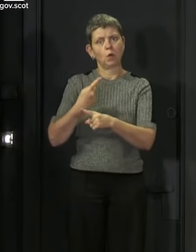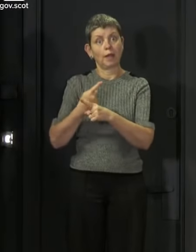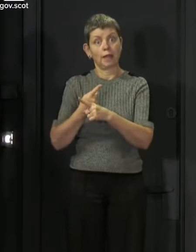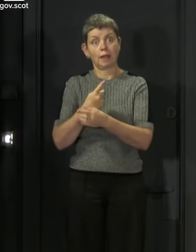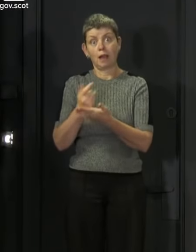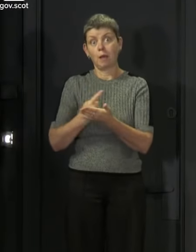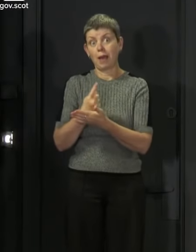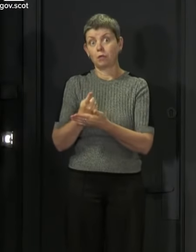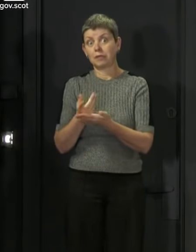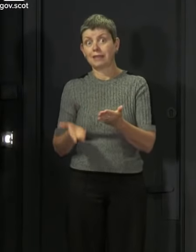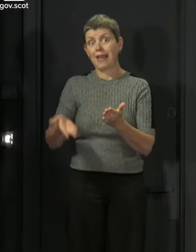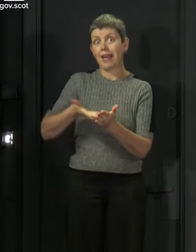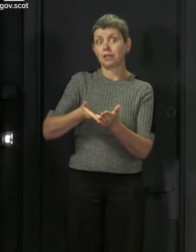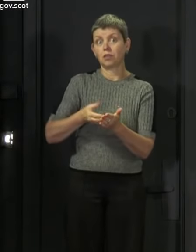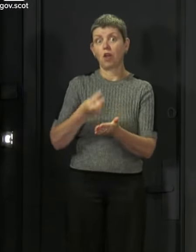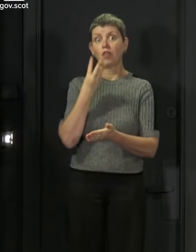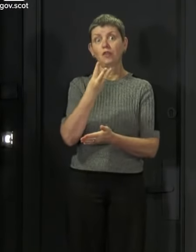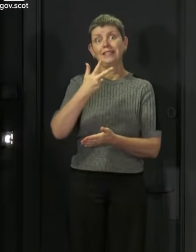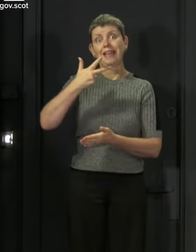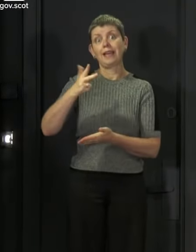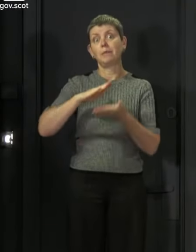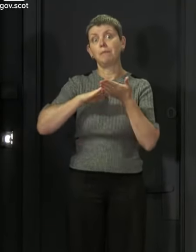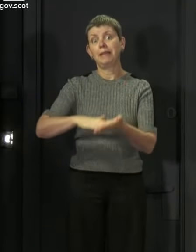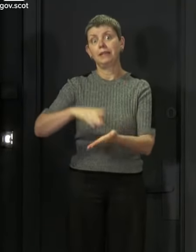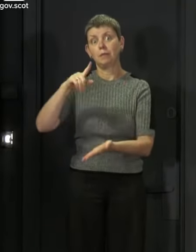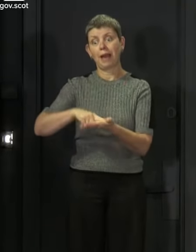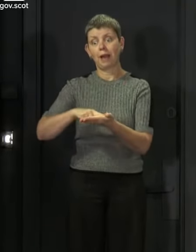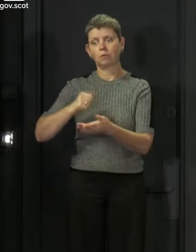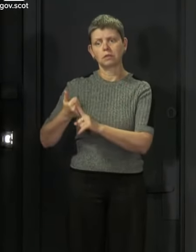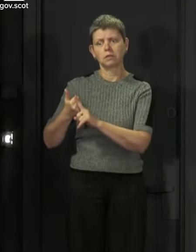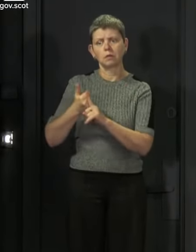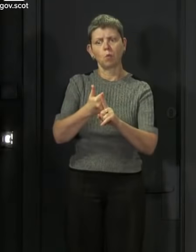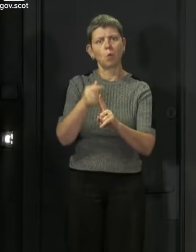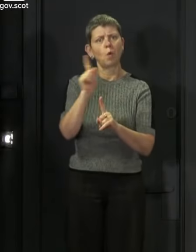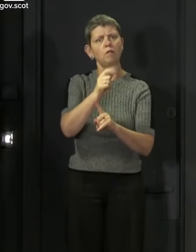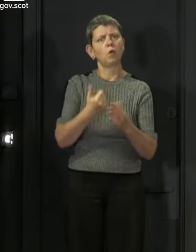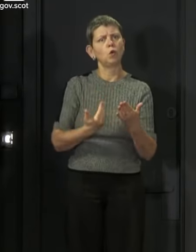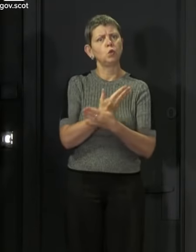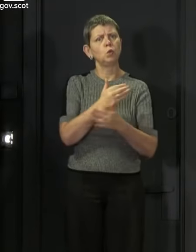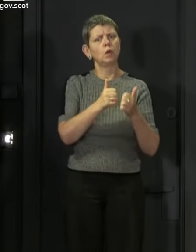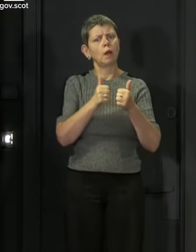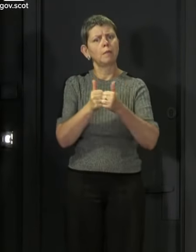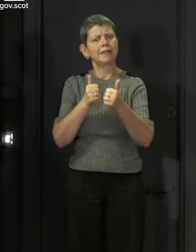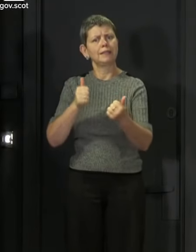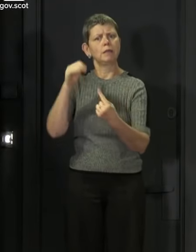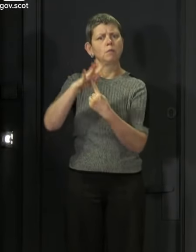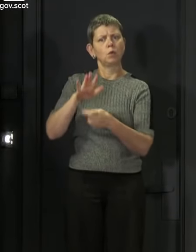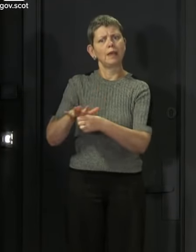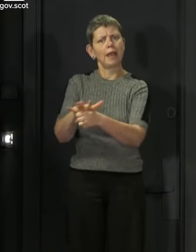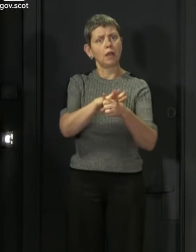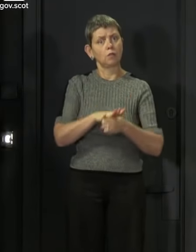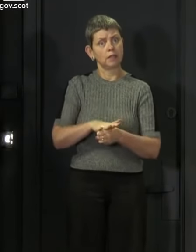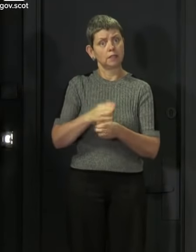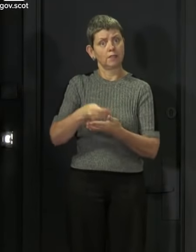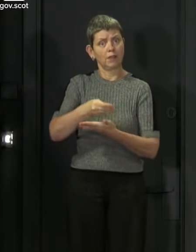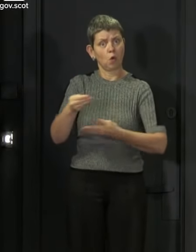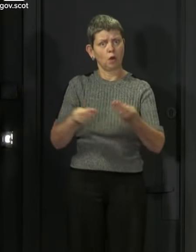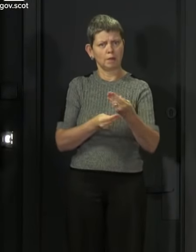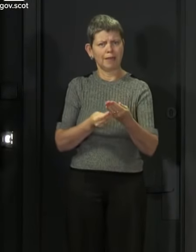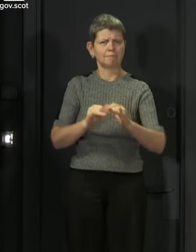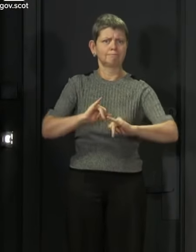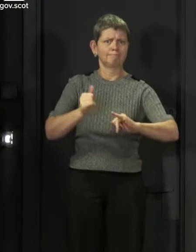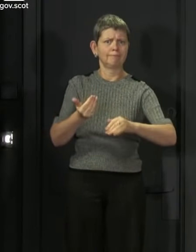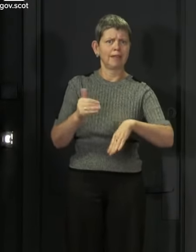million of support that the Scottish Government is providing for new companies in crucial sectors of the economy, which have been affected by the